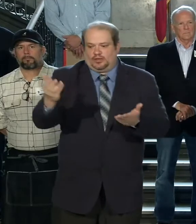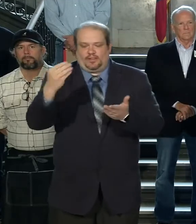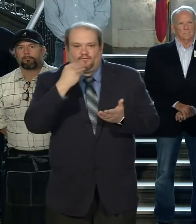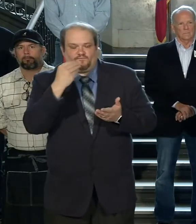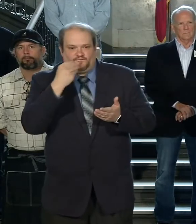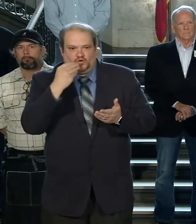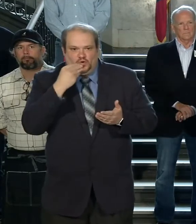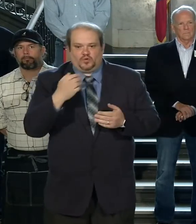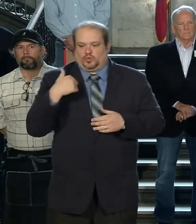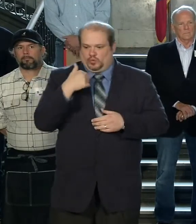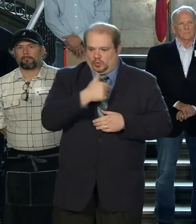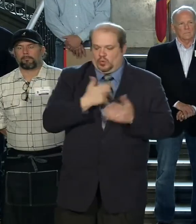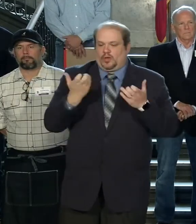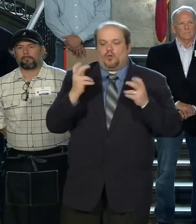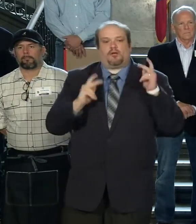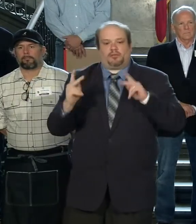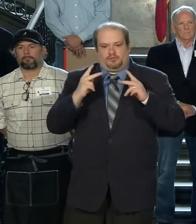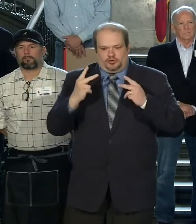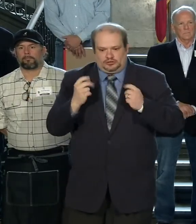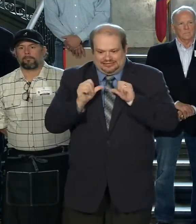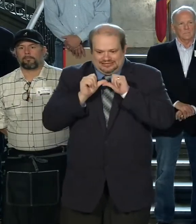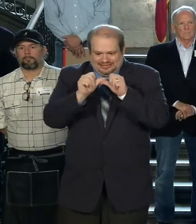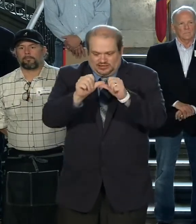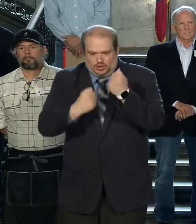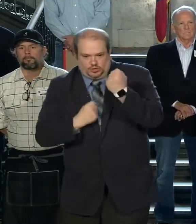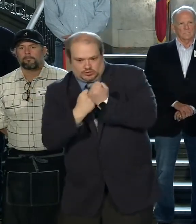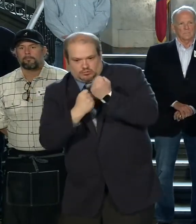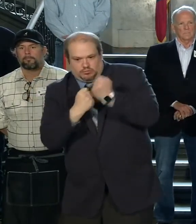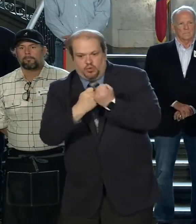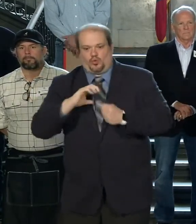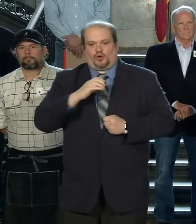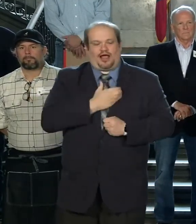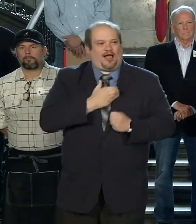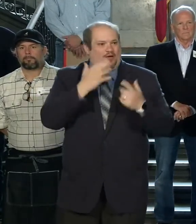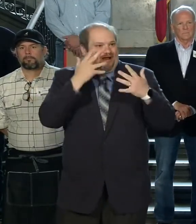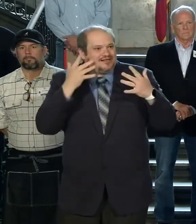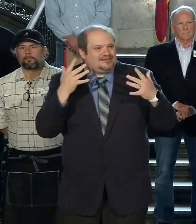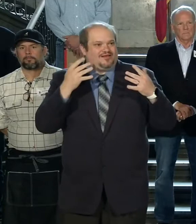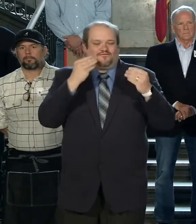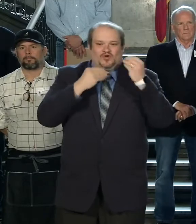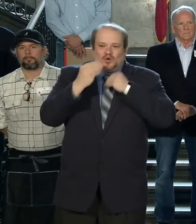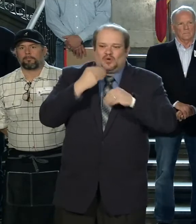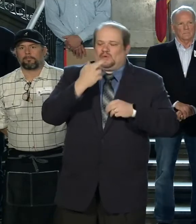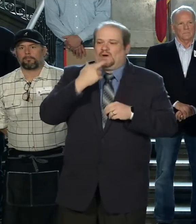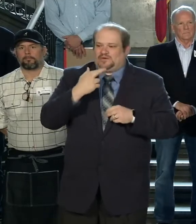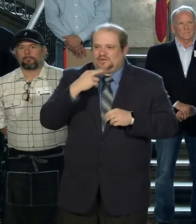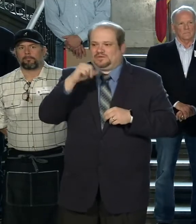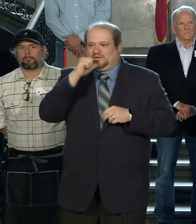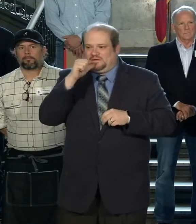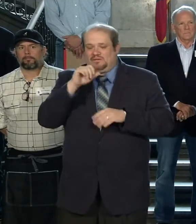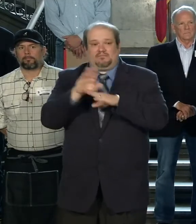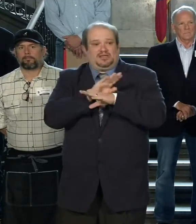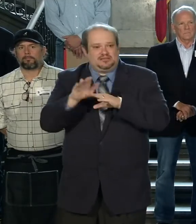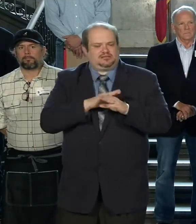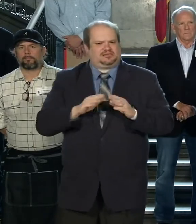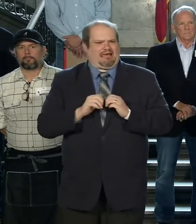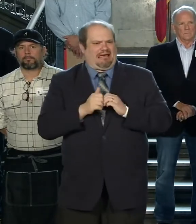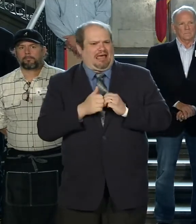We want residents to continue to support our hospitality industry. How can you do that?